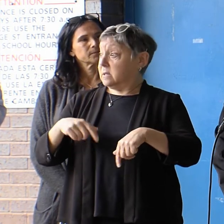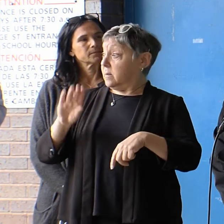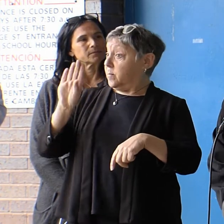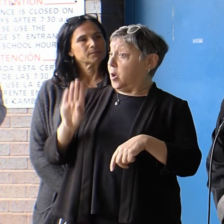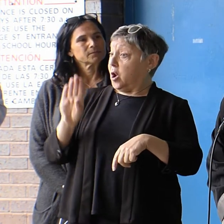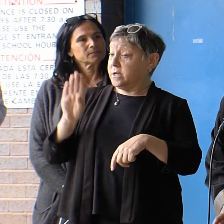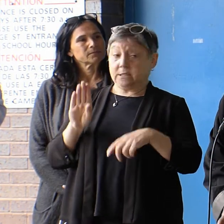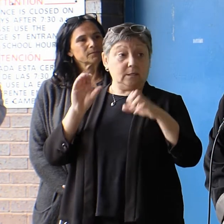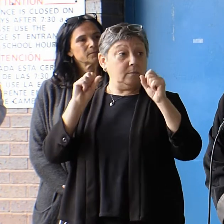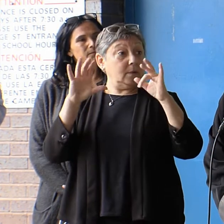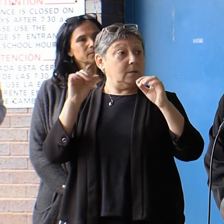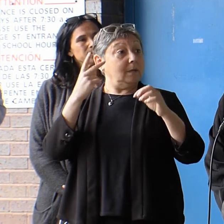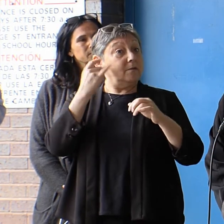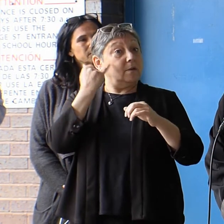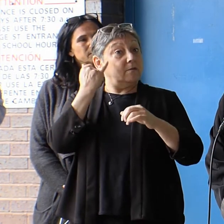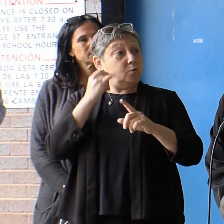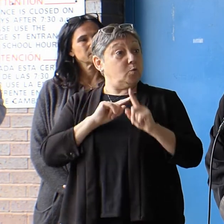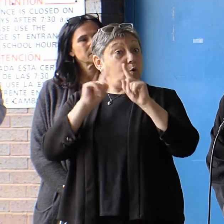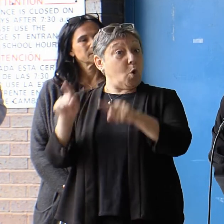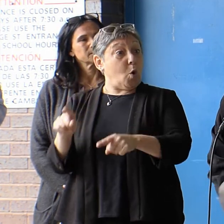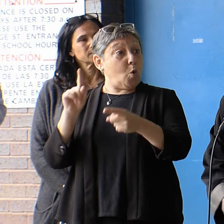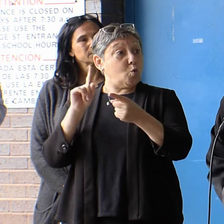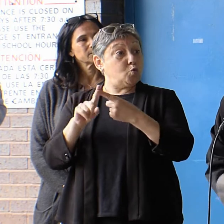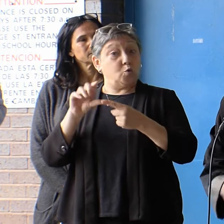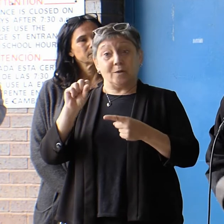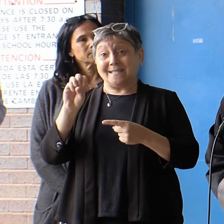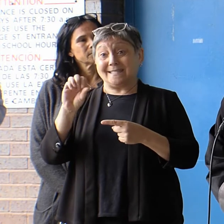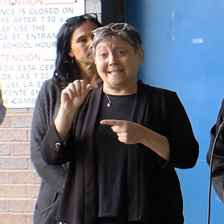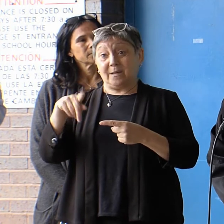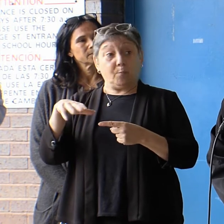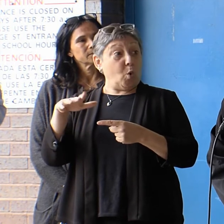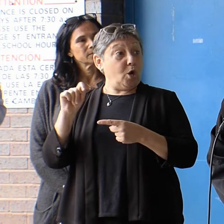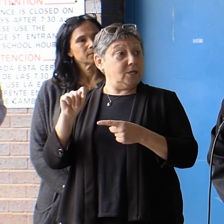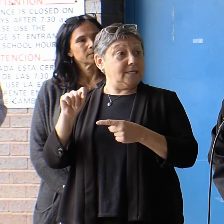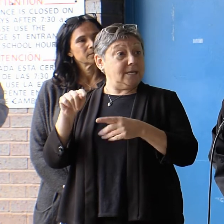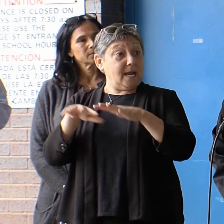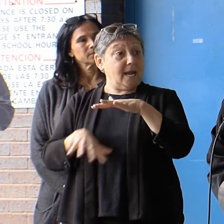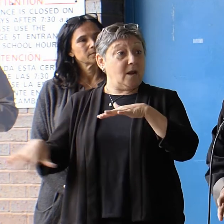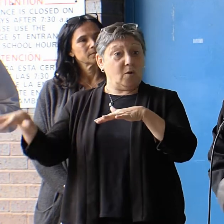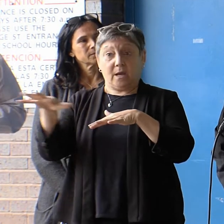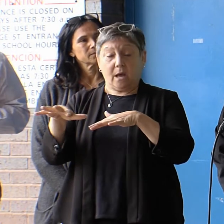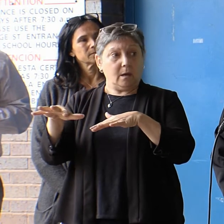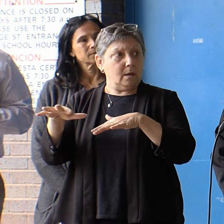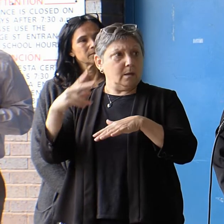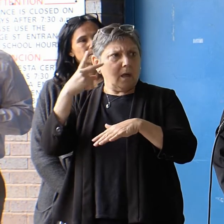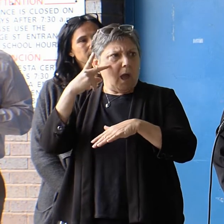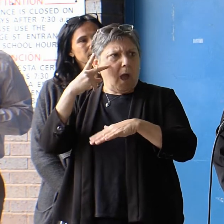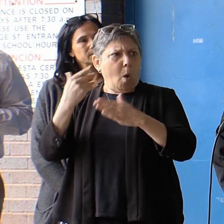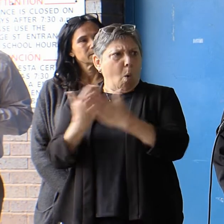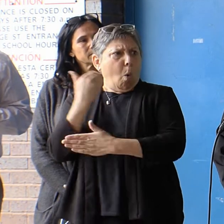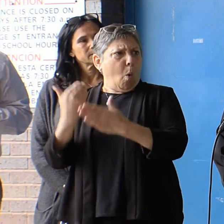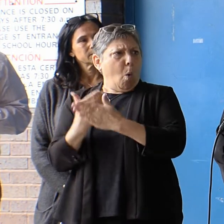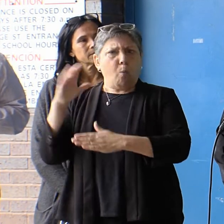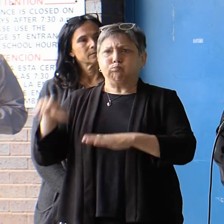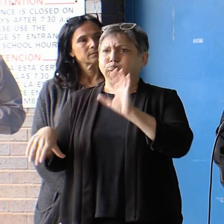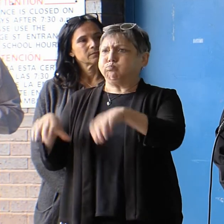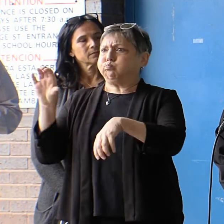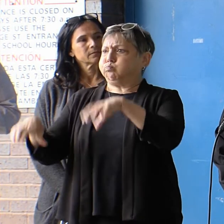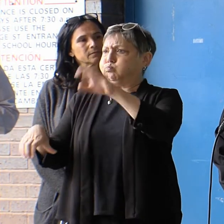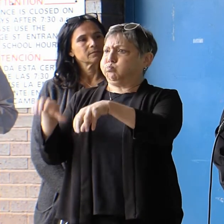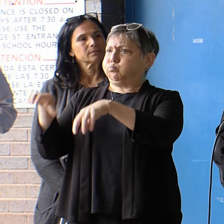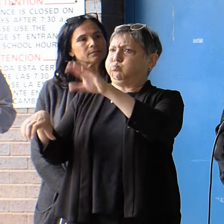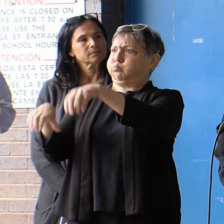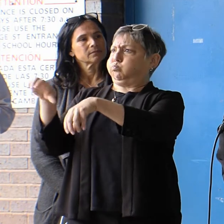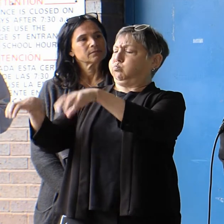that when you go to the seaport, you see a city bursting with new buildings. And now, hopefully,